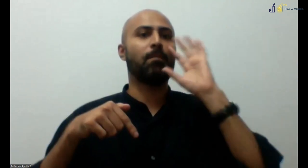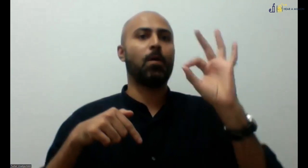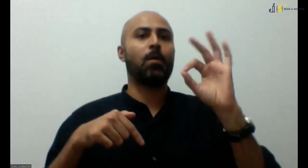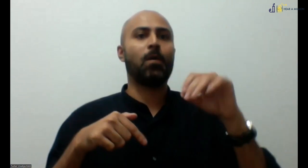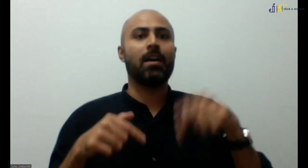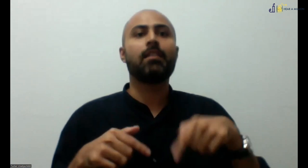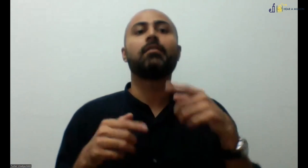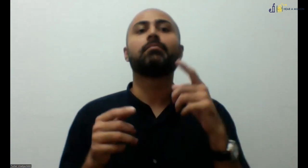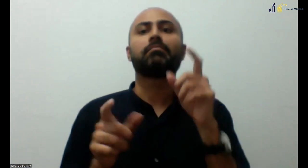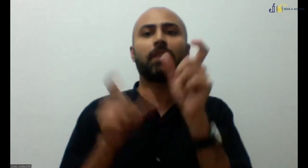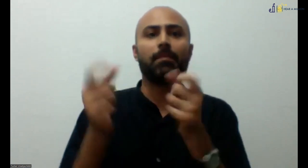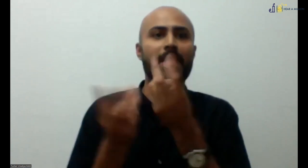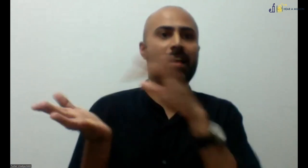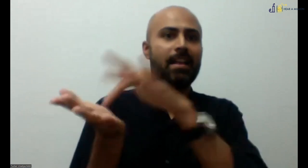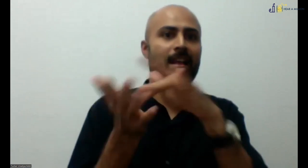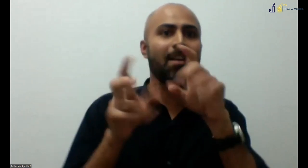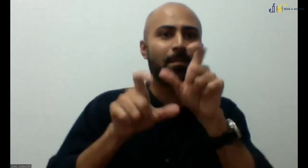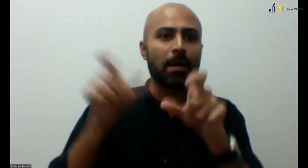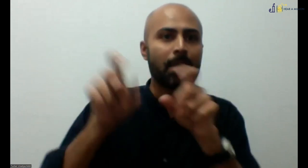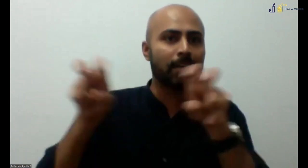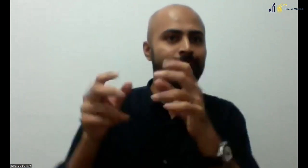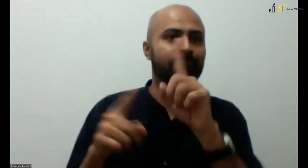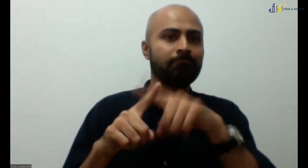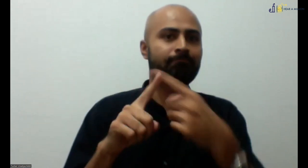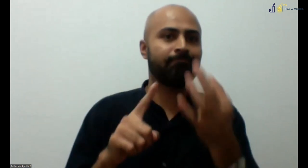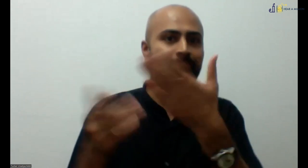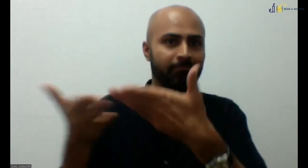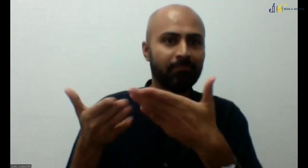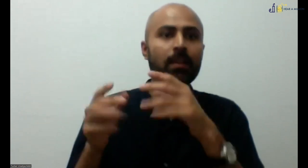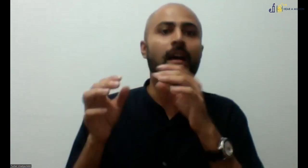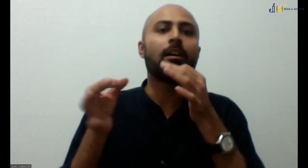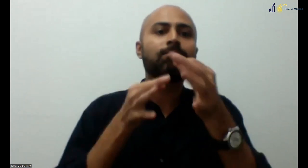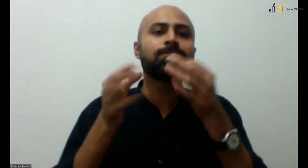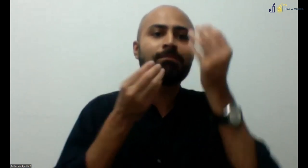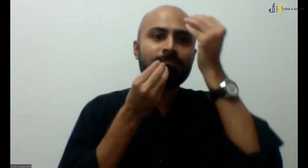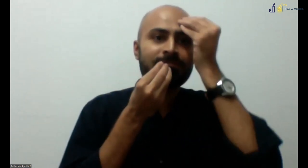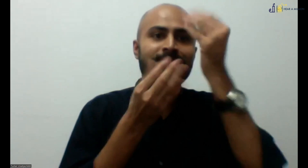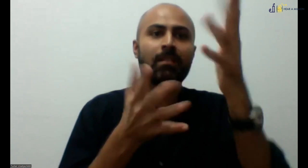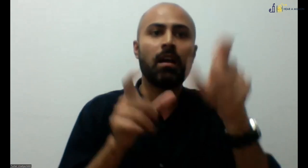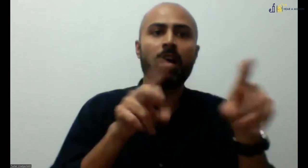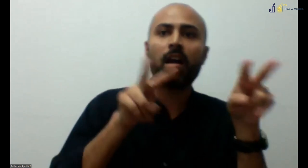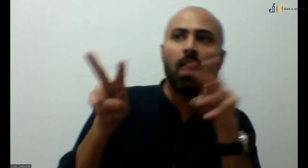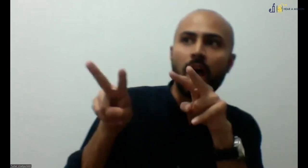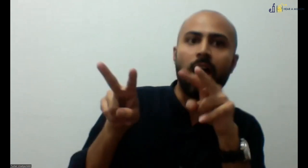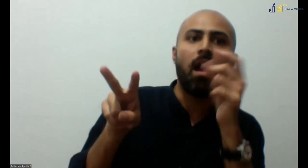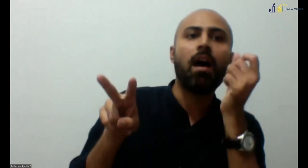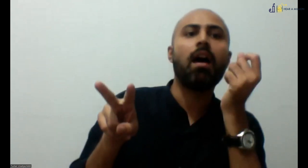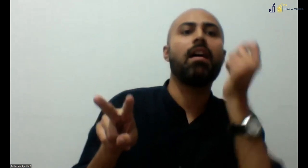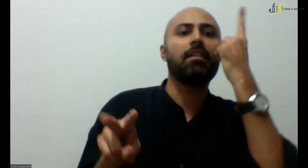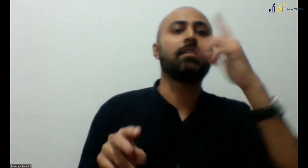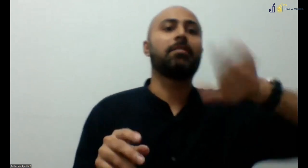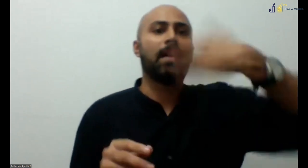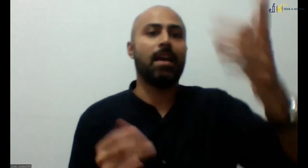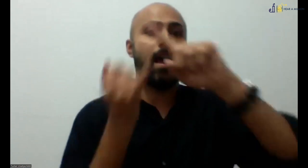Maybe it would be extended or not but yeah, there is some news about that and so this is a great opportunity